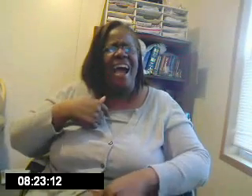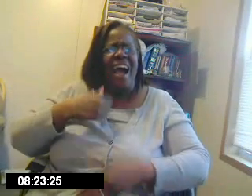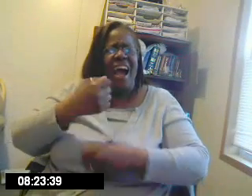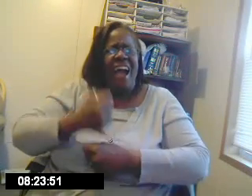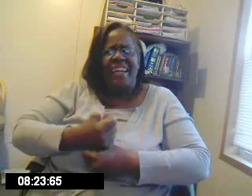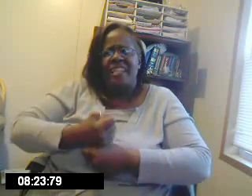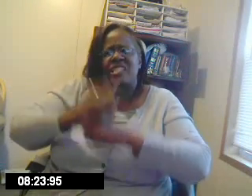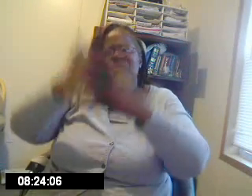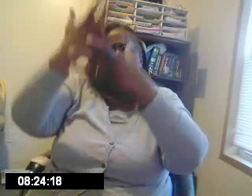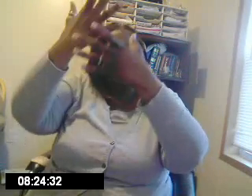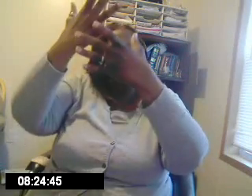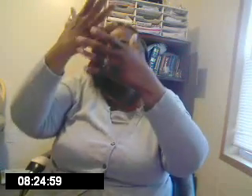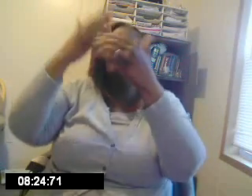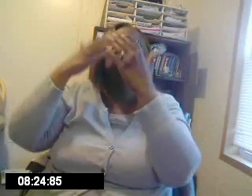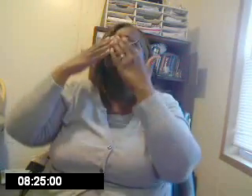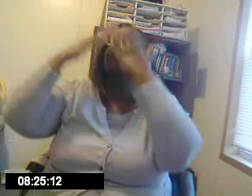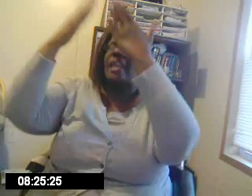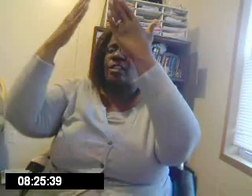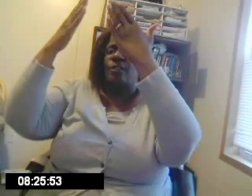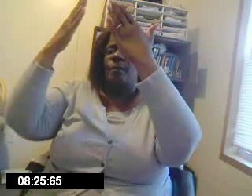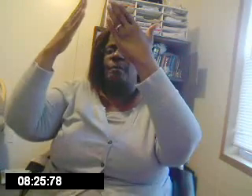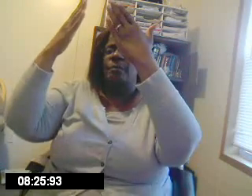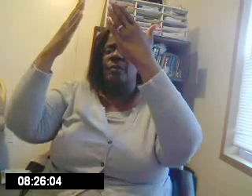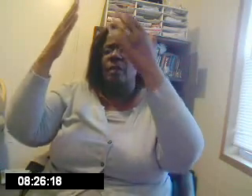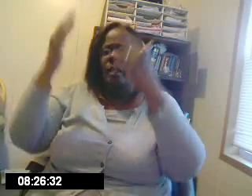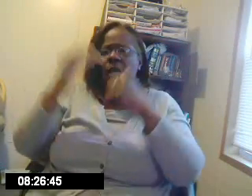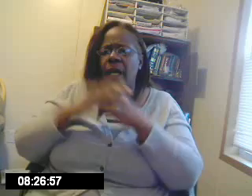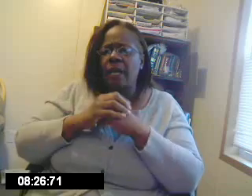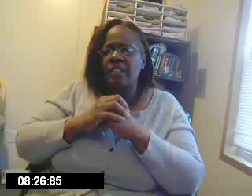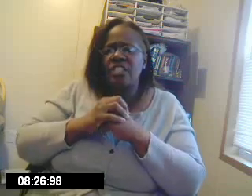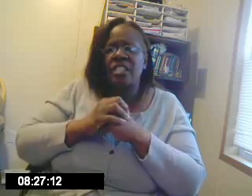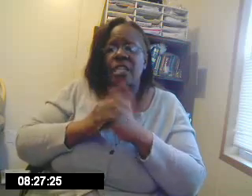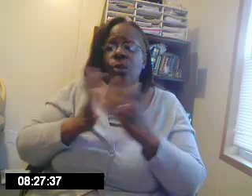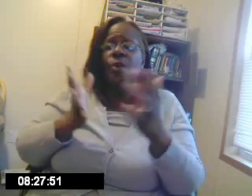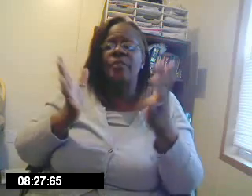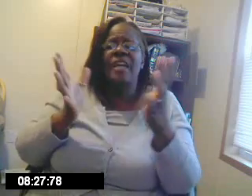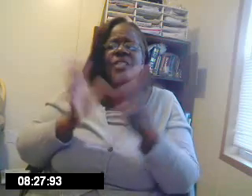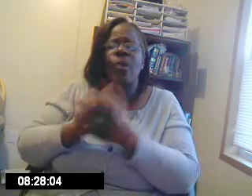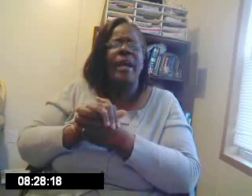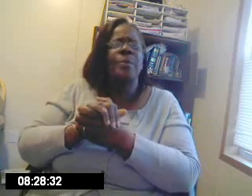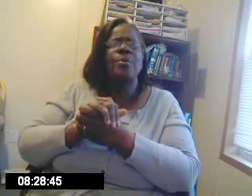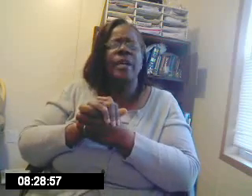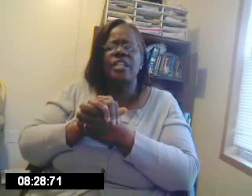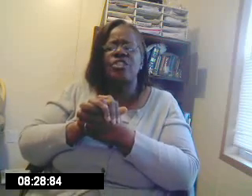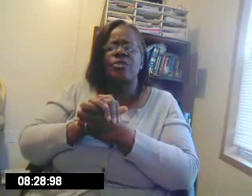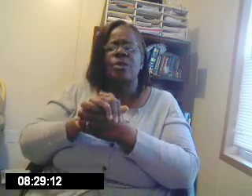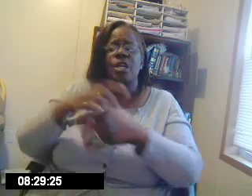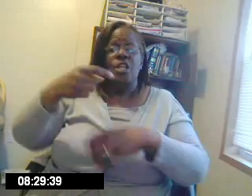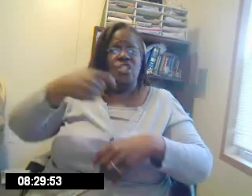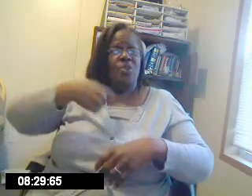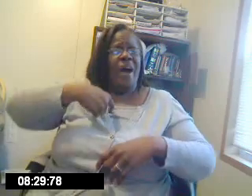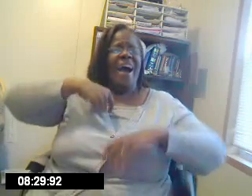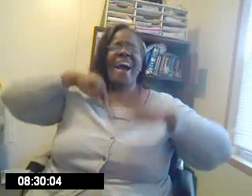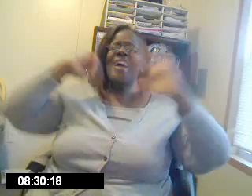I express thank you. And then she said Lord that's why I praise you. So I